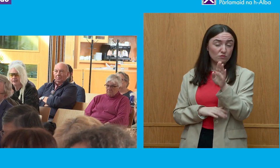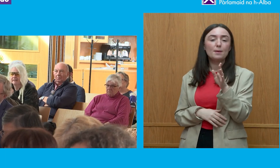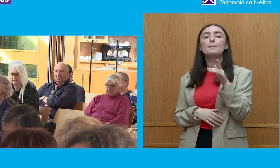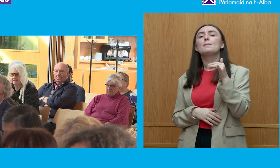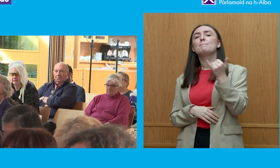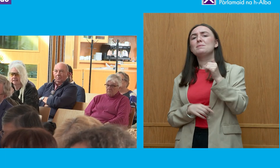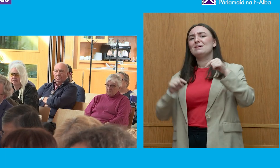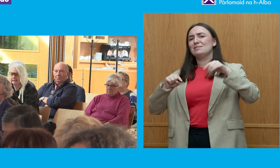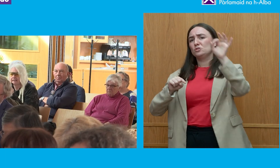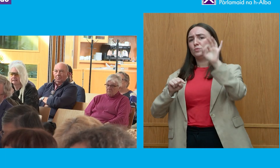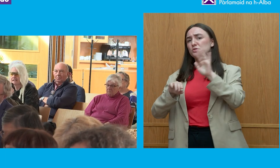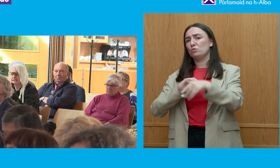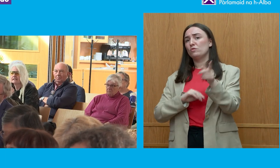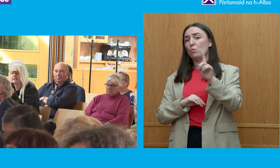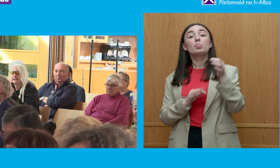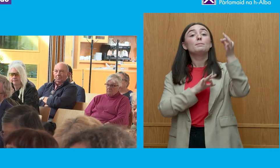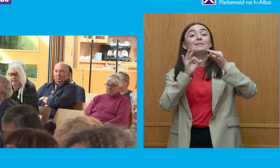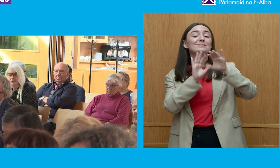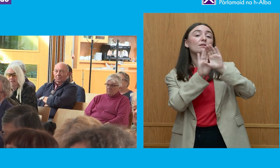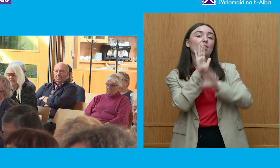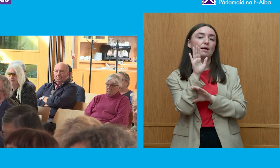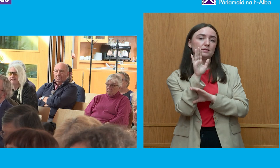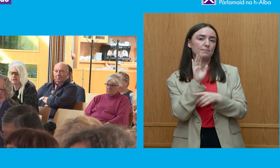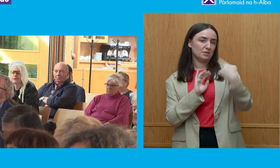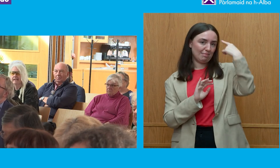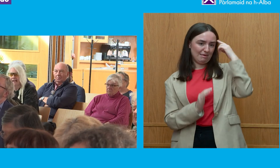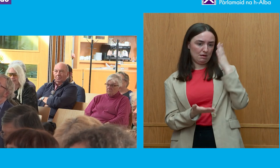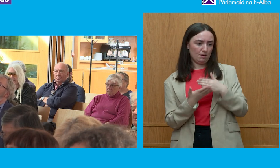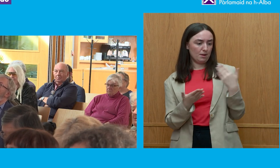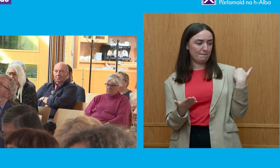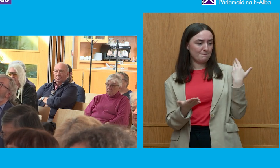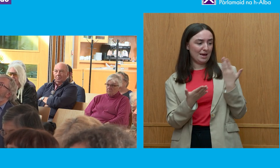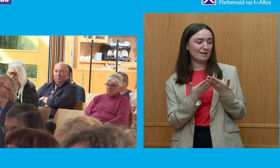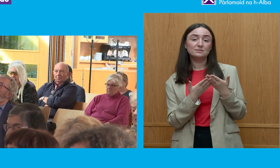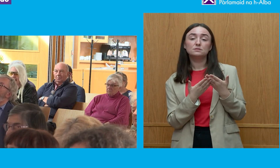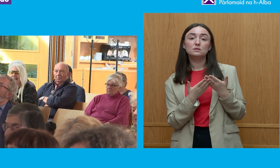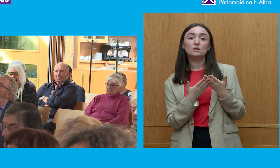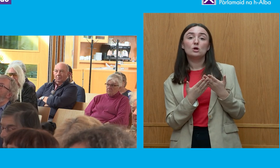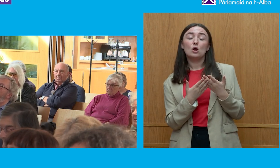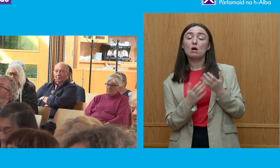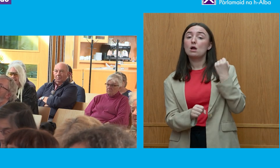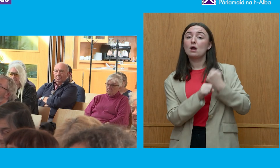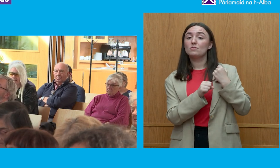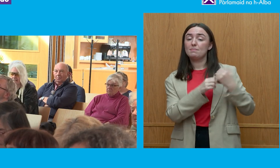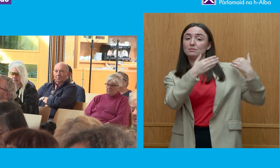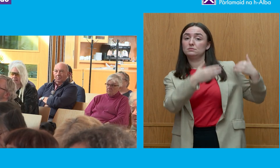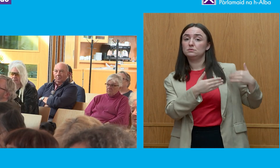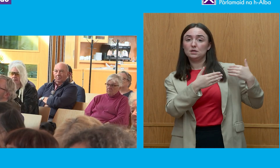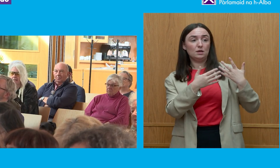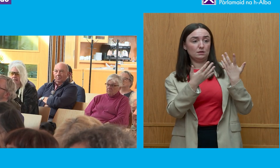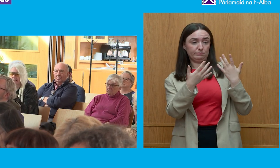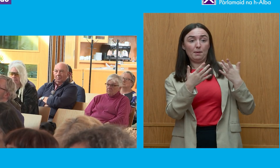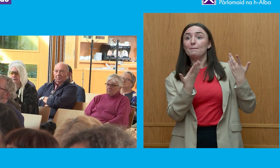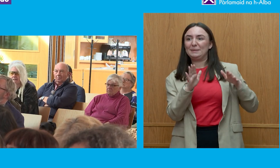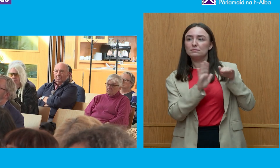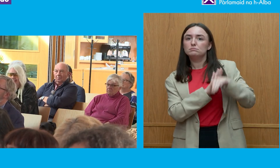there has been a real decline in the last previous UK administration and it hasn't been policed by itself